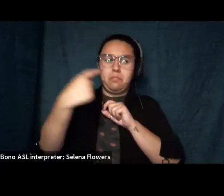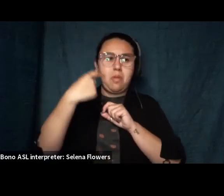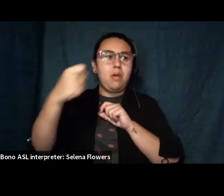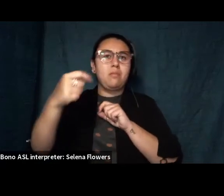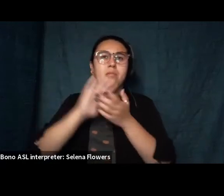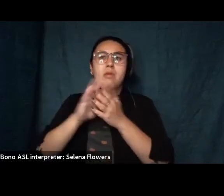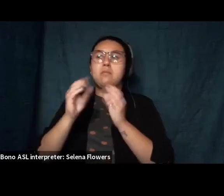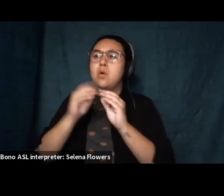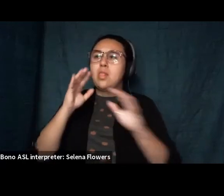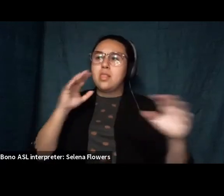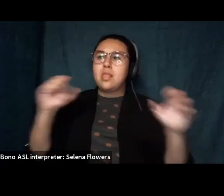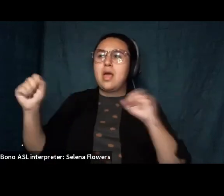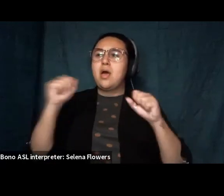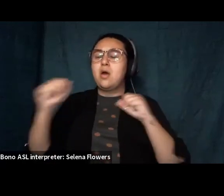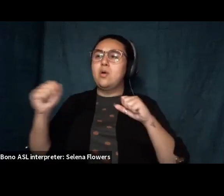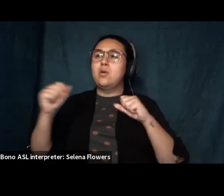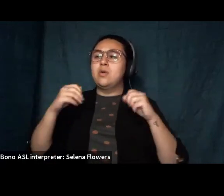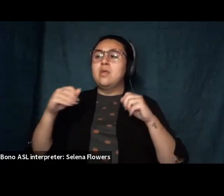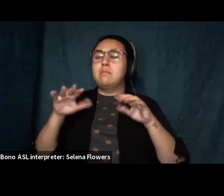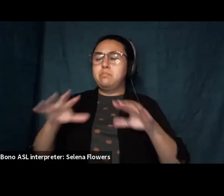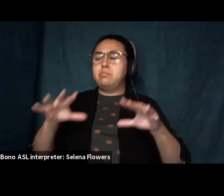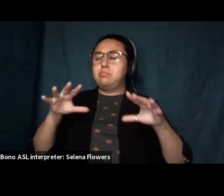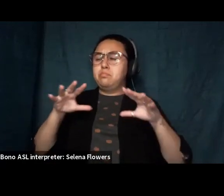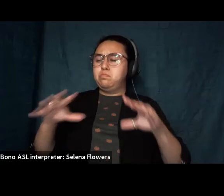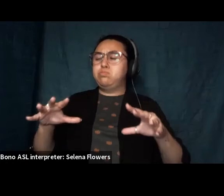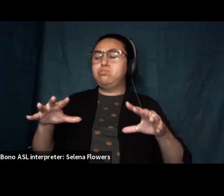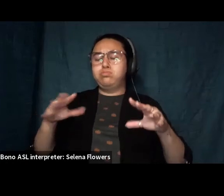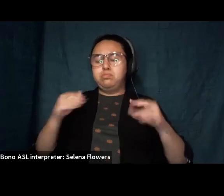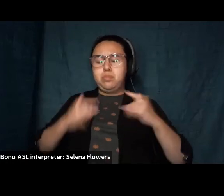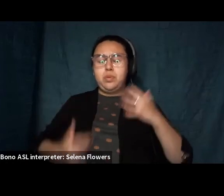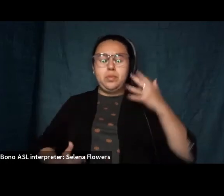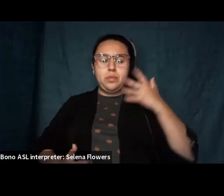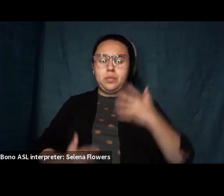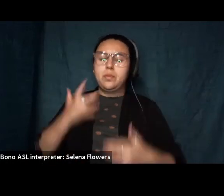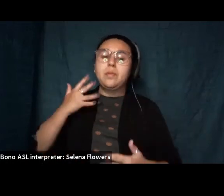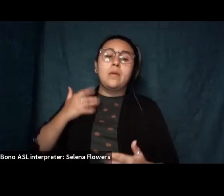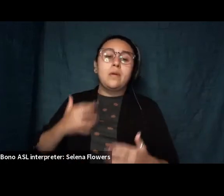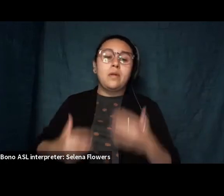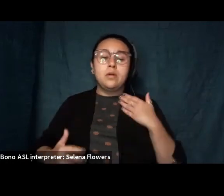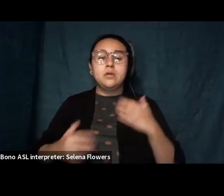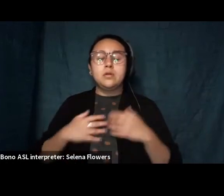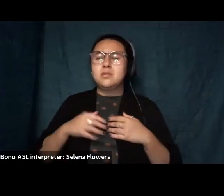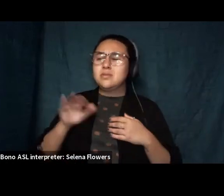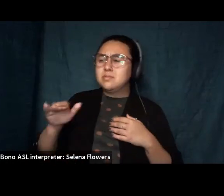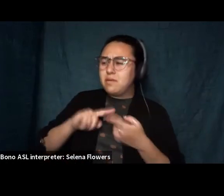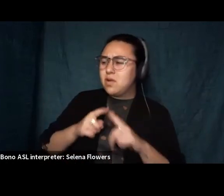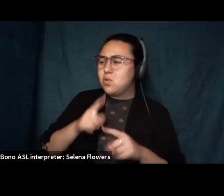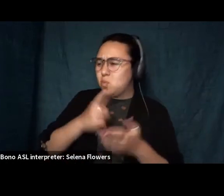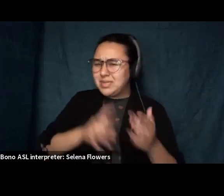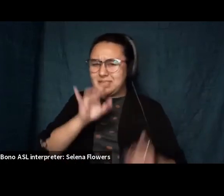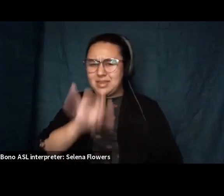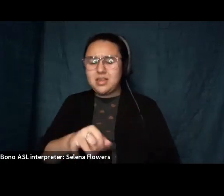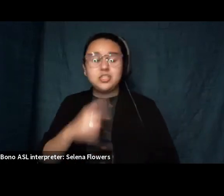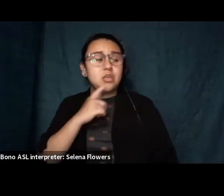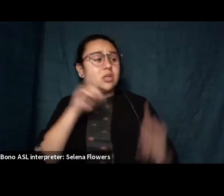bass that dove into my body and made my blood vessels pulse i leaned over to my friend whispered what is this she